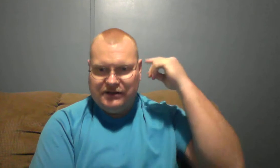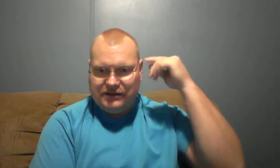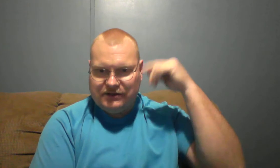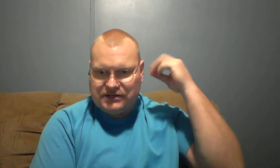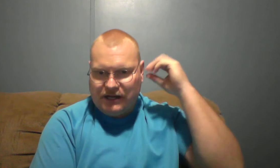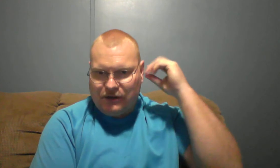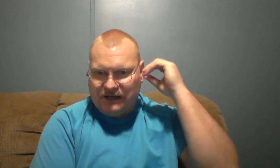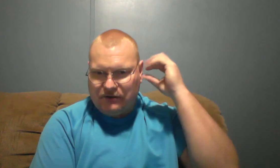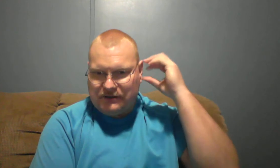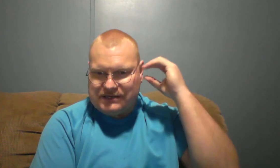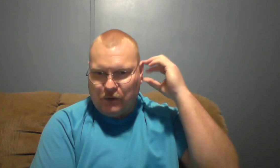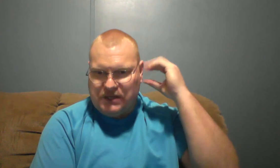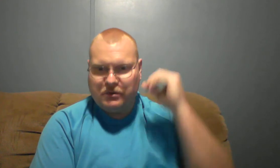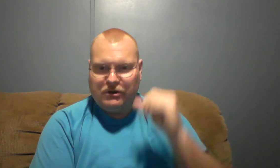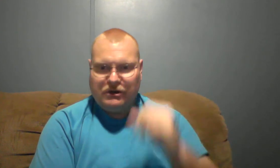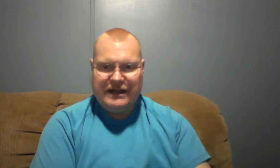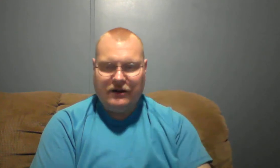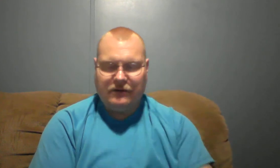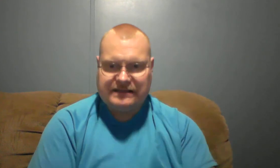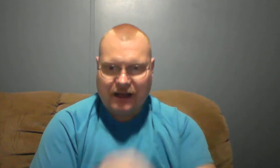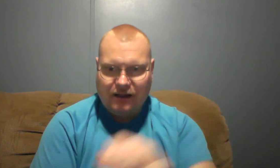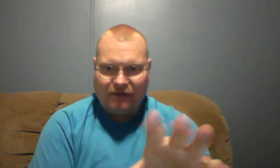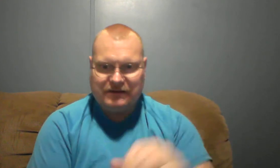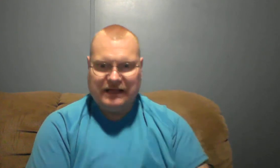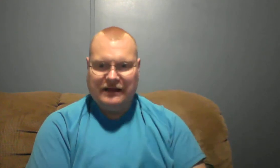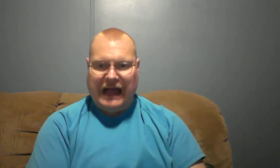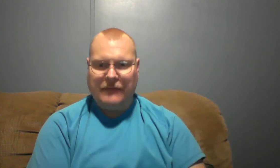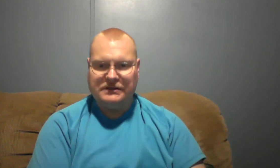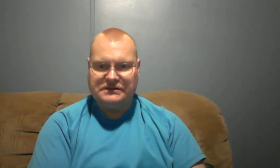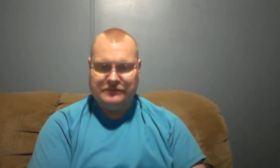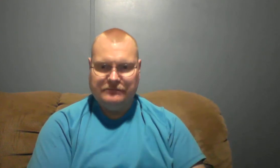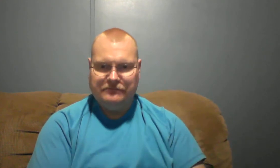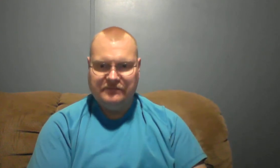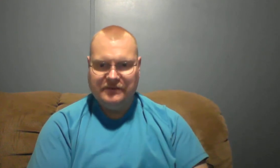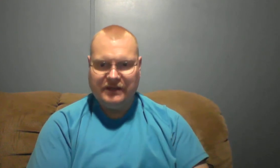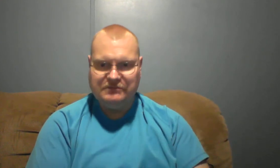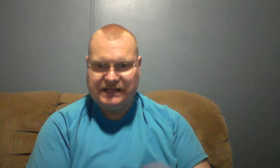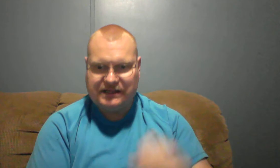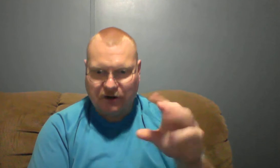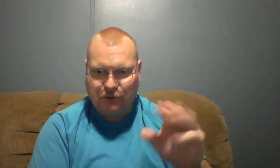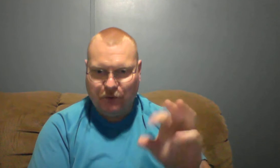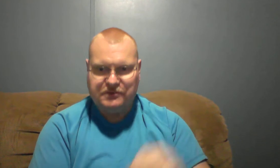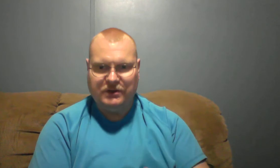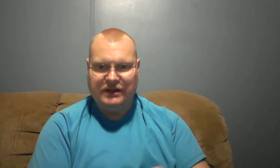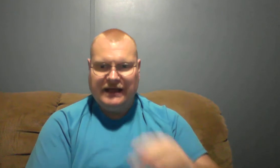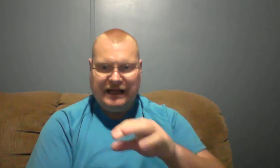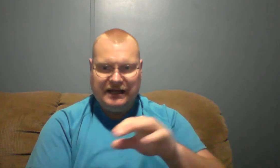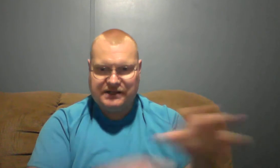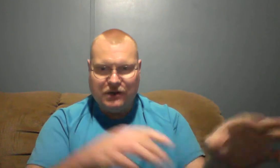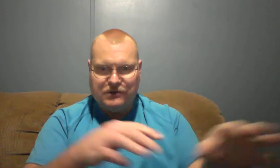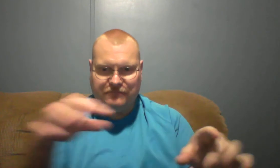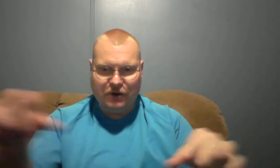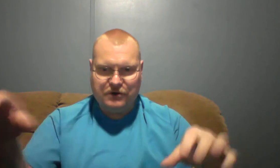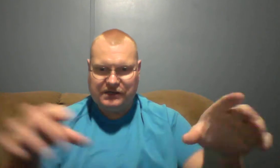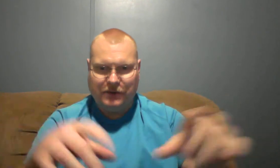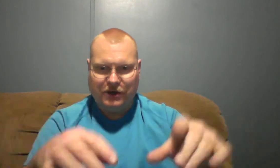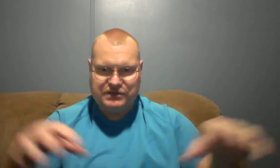Starts, you know, just whispering in the ear. That's how a of it happens. Comes in and starts whispering and just goes from person to person.